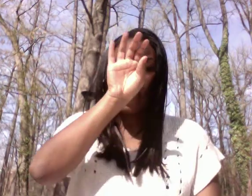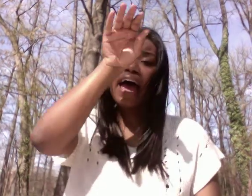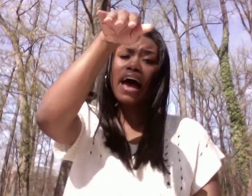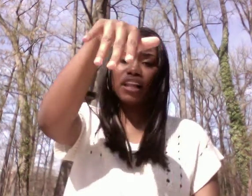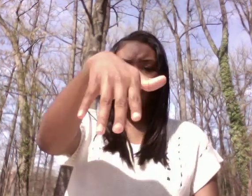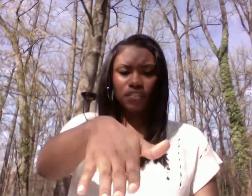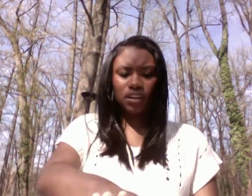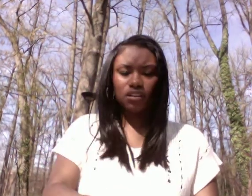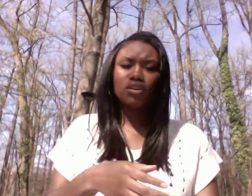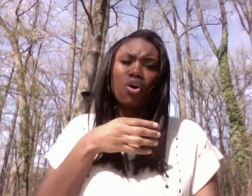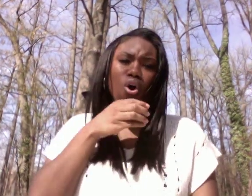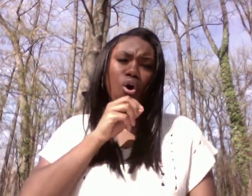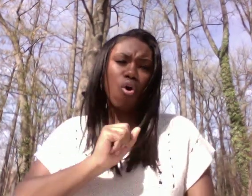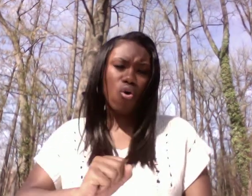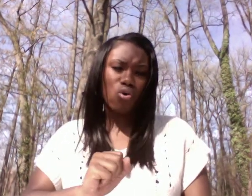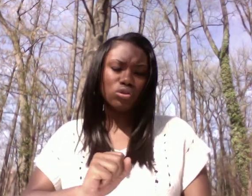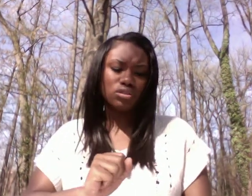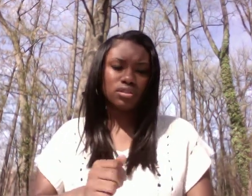5, 5